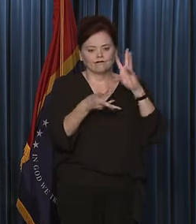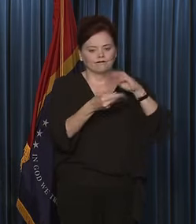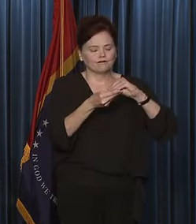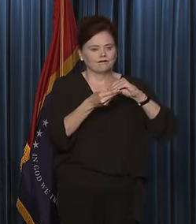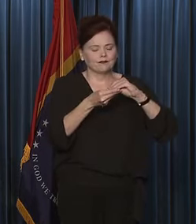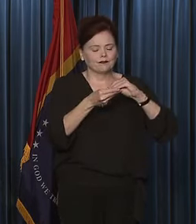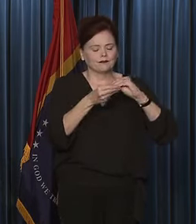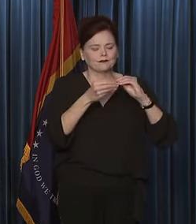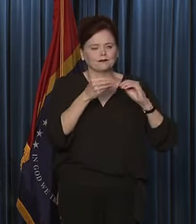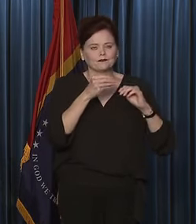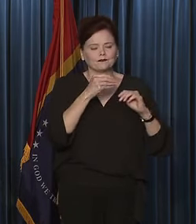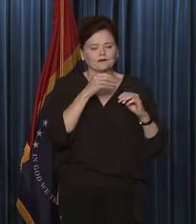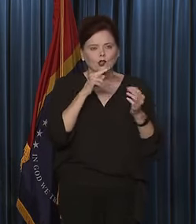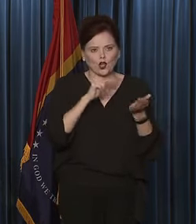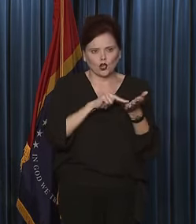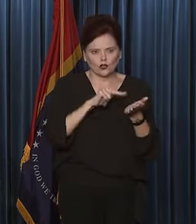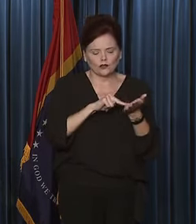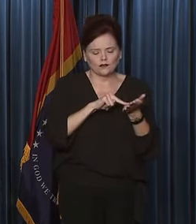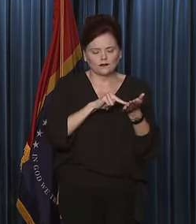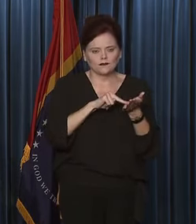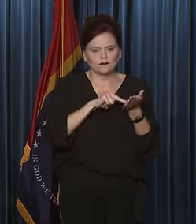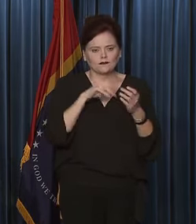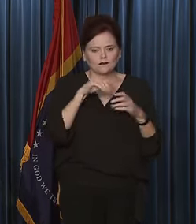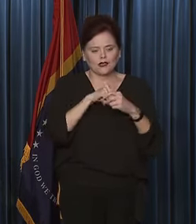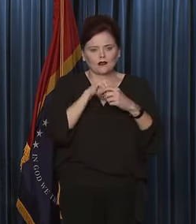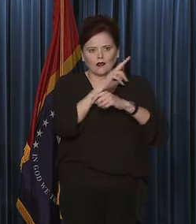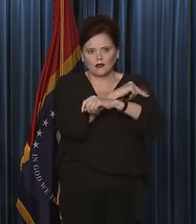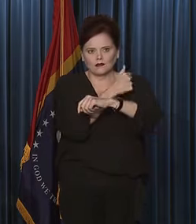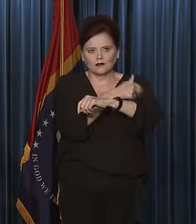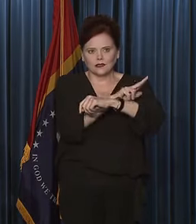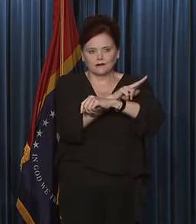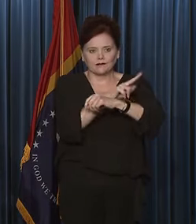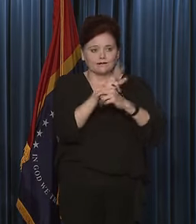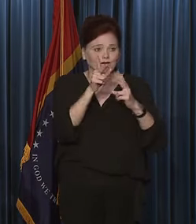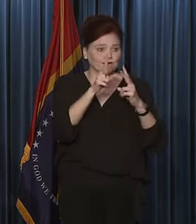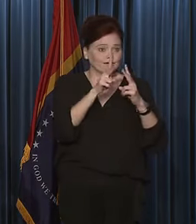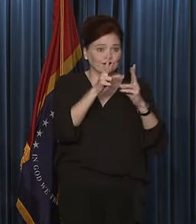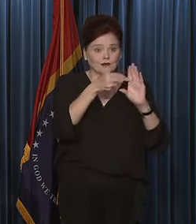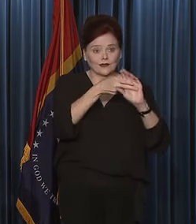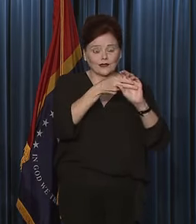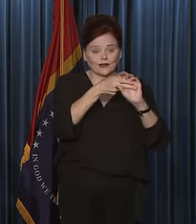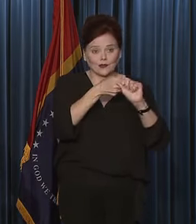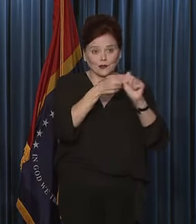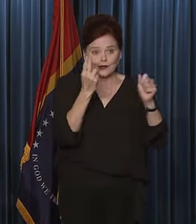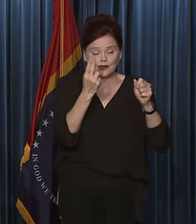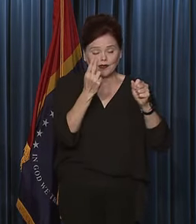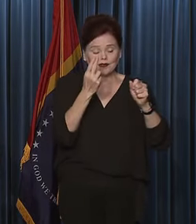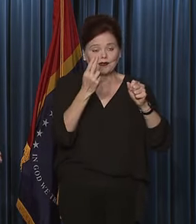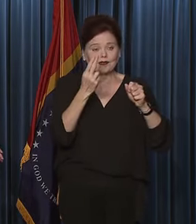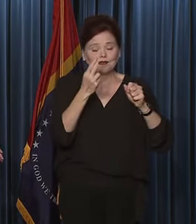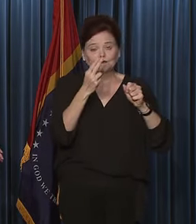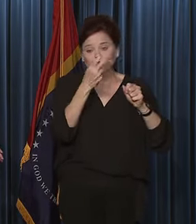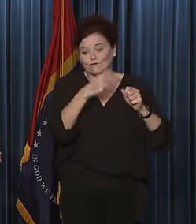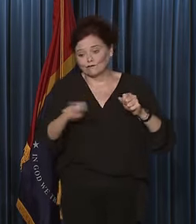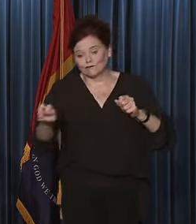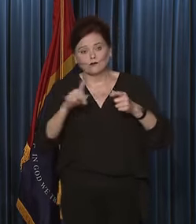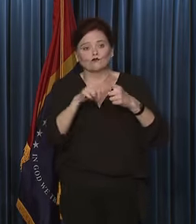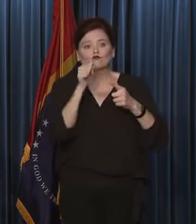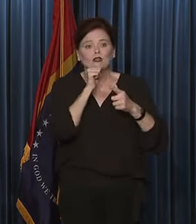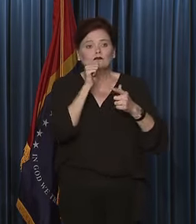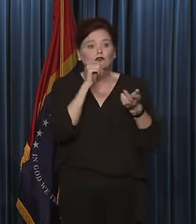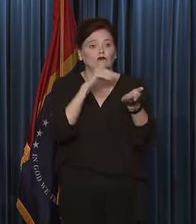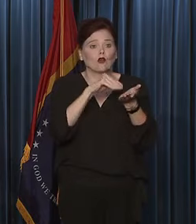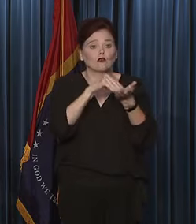nurses in our hospitals. They've gone into private doc offices.